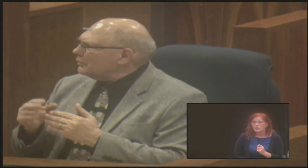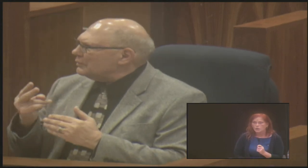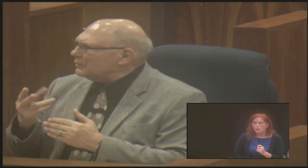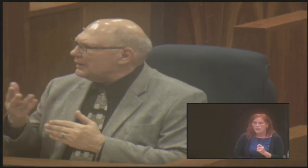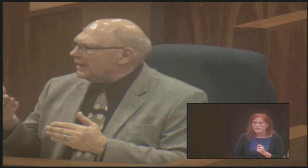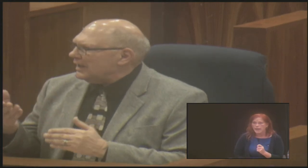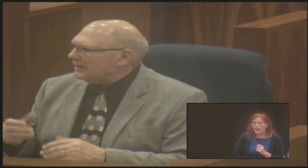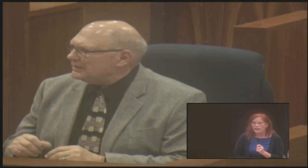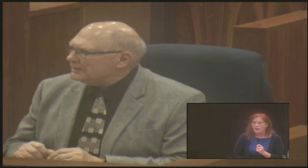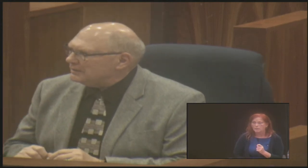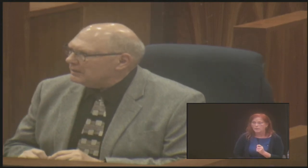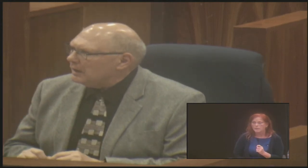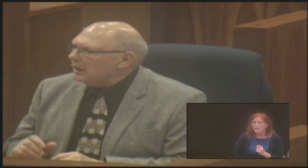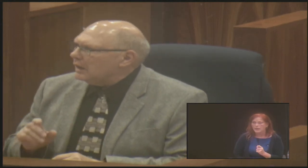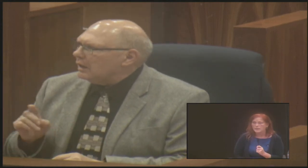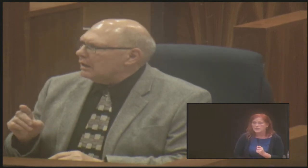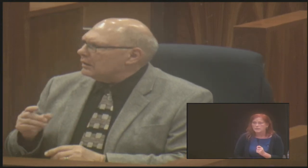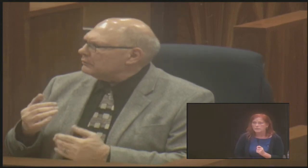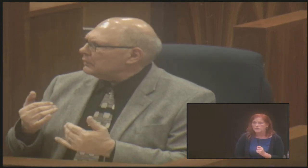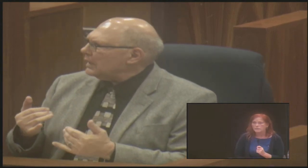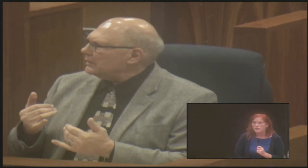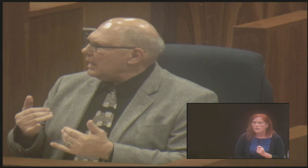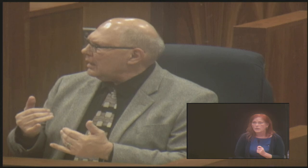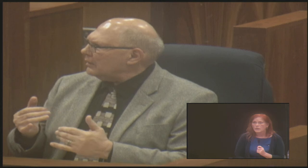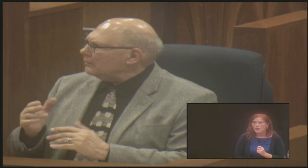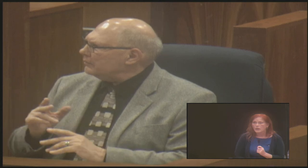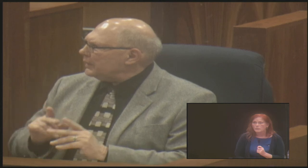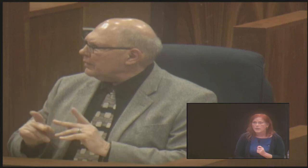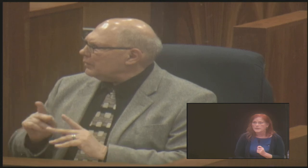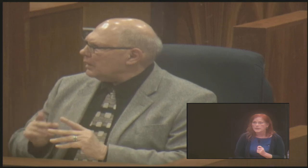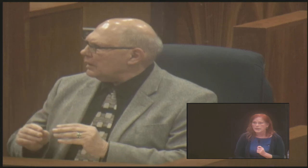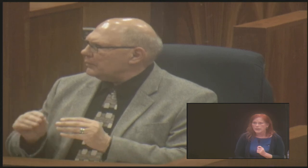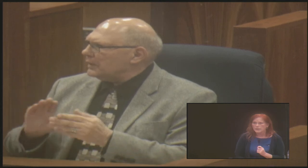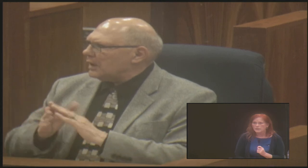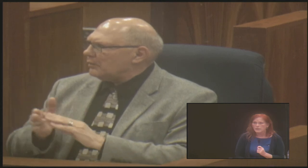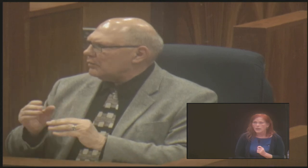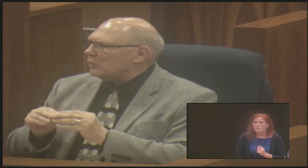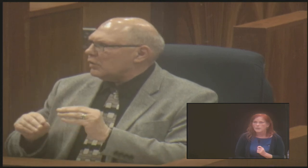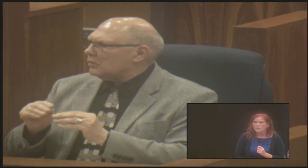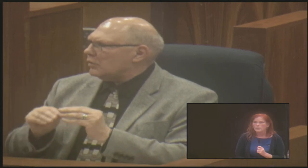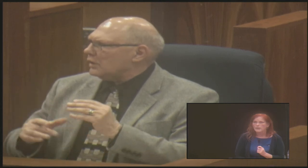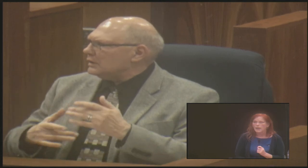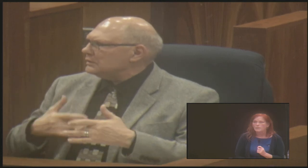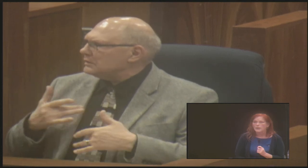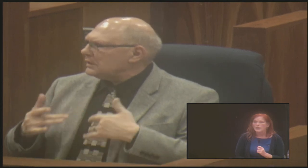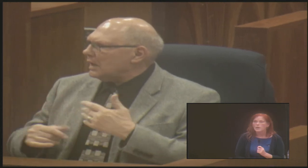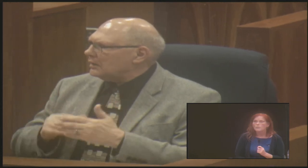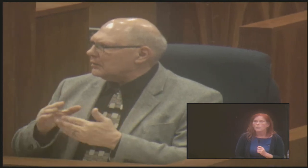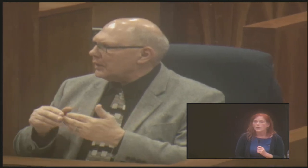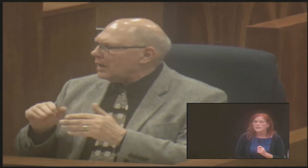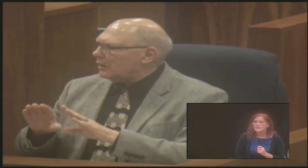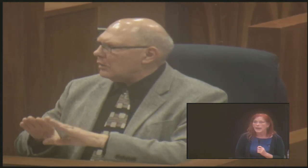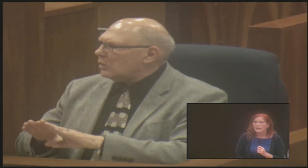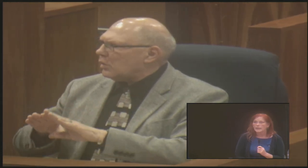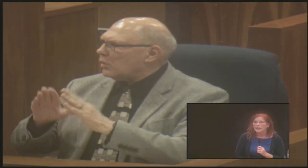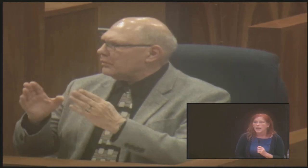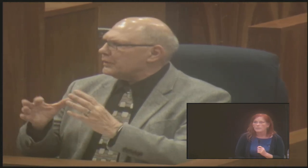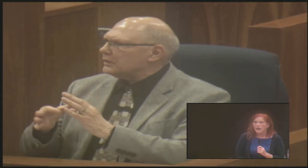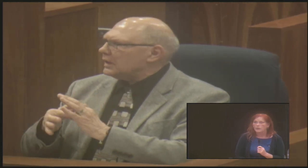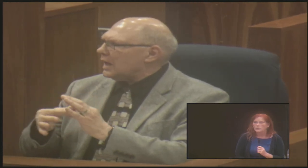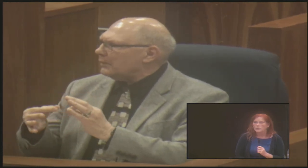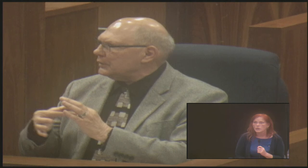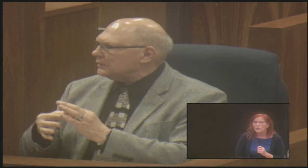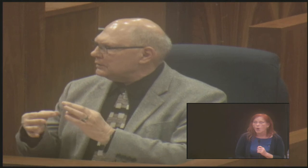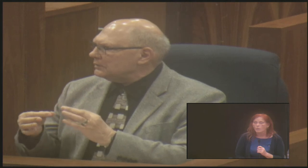I also wanted to add a couple of things. Uh, presently, uh, people are becoming more excited